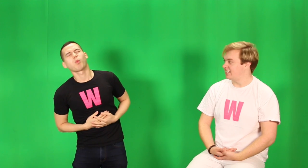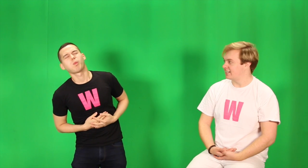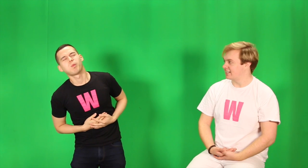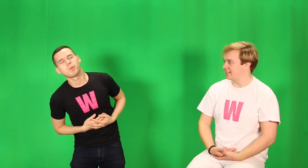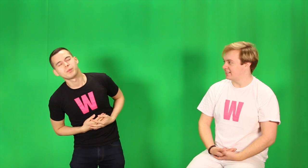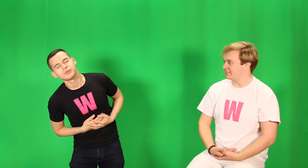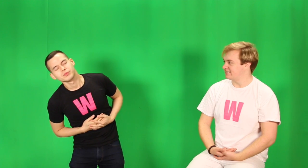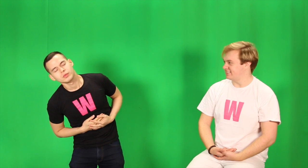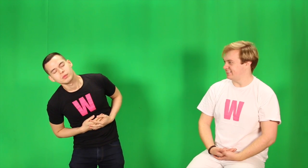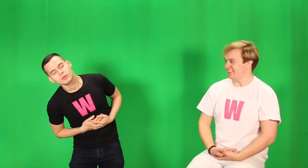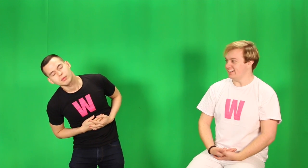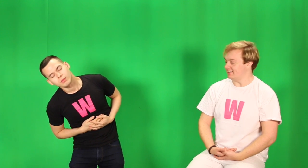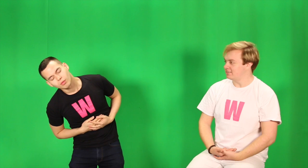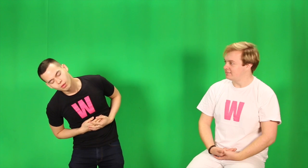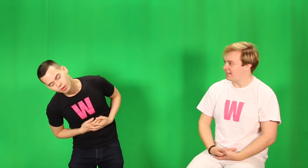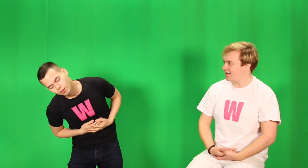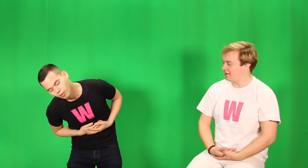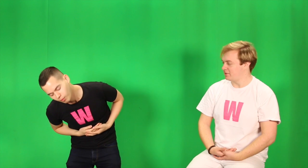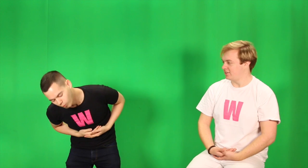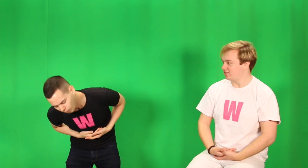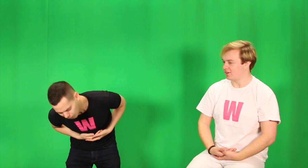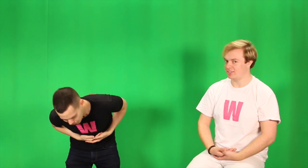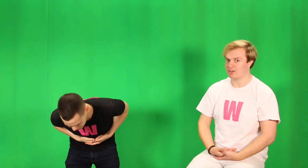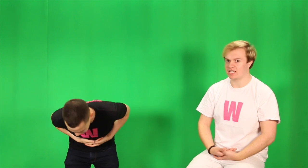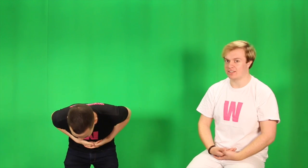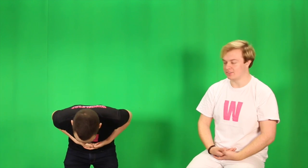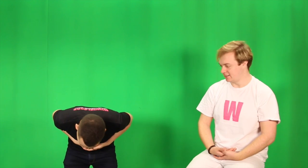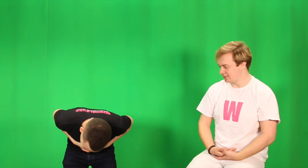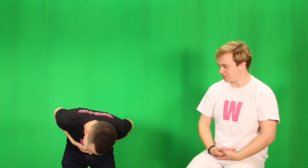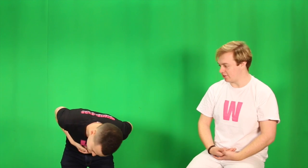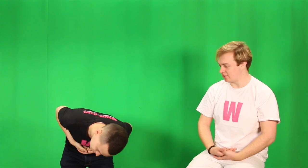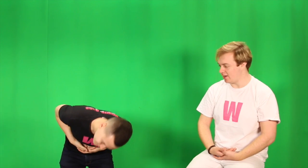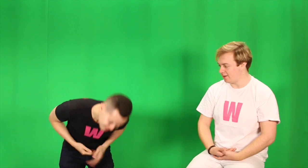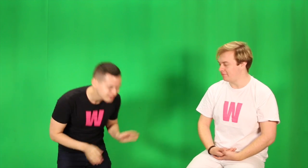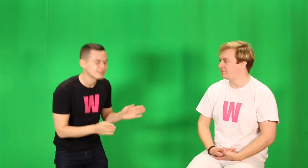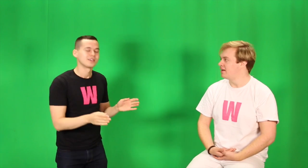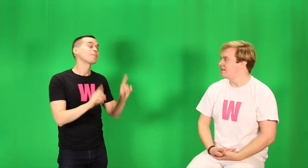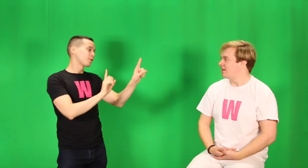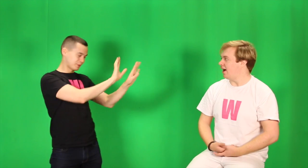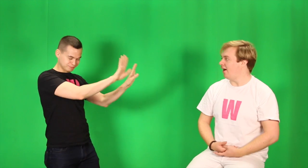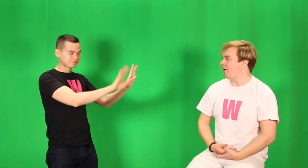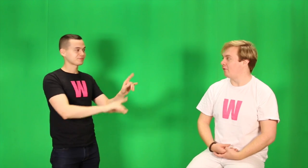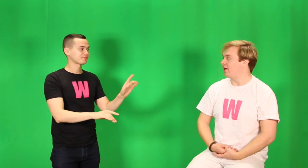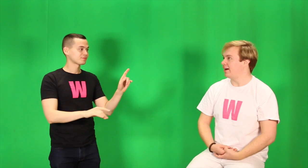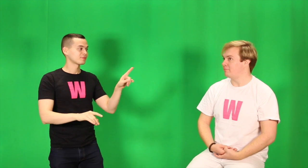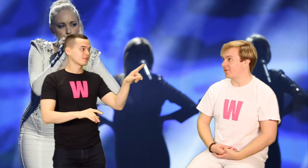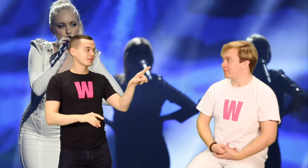I, I, I, I, um, who got, who got killed? Something got killed, um, oh, um, Margaret